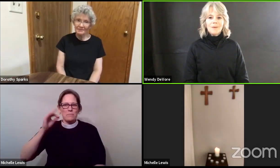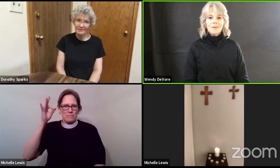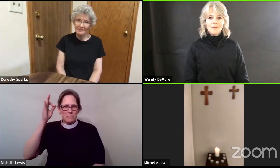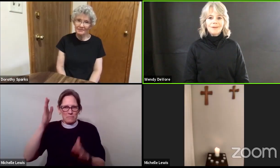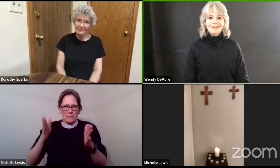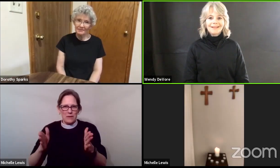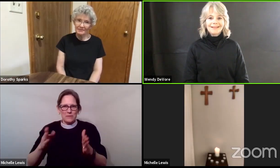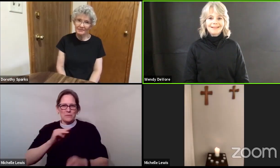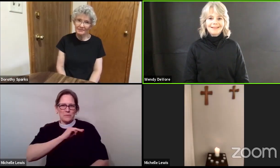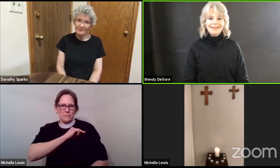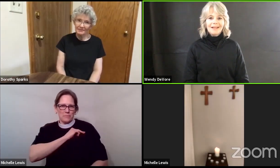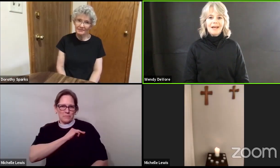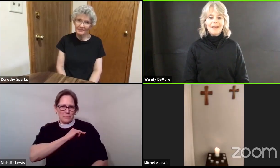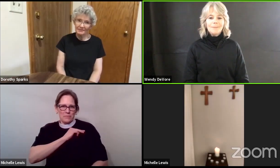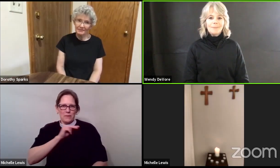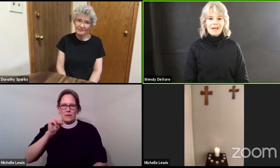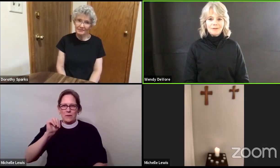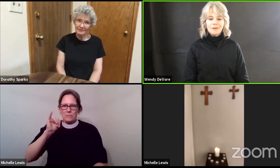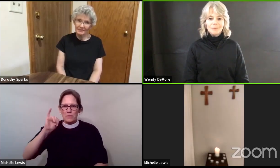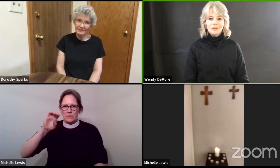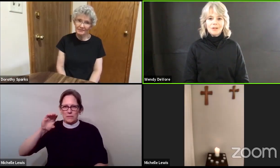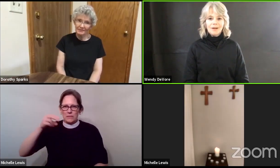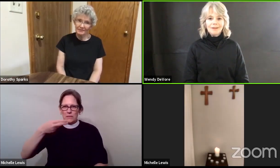Hello, I am Pastor Michelle,